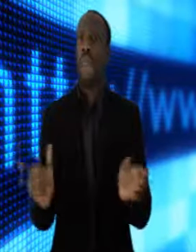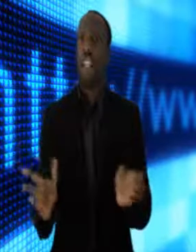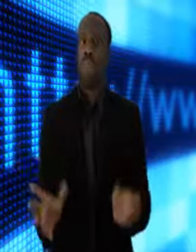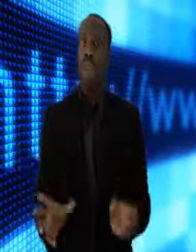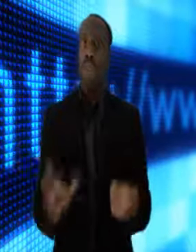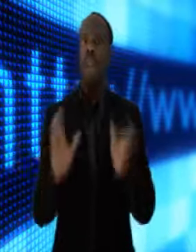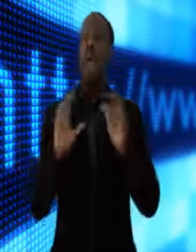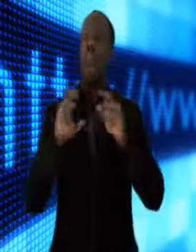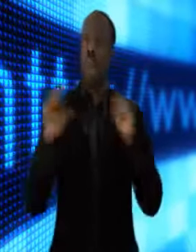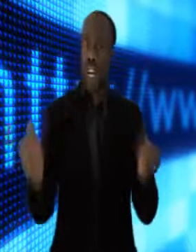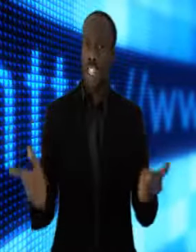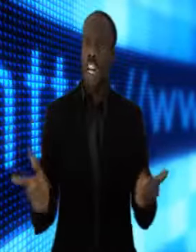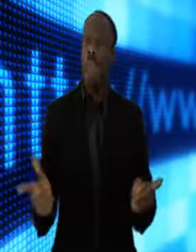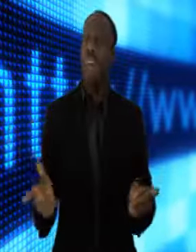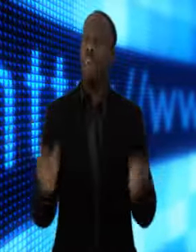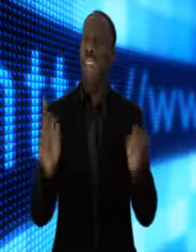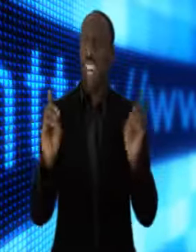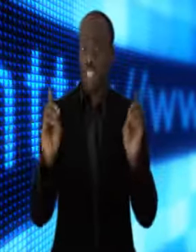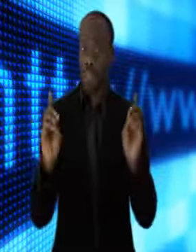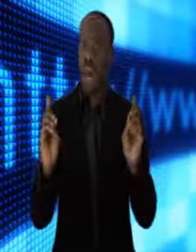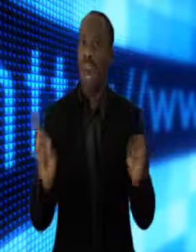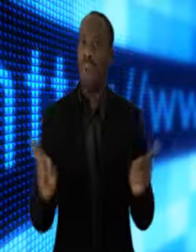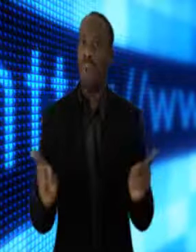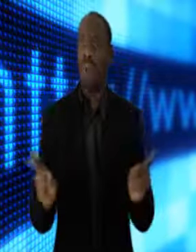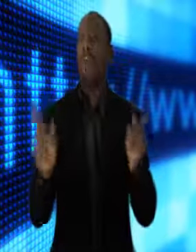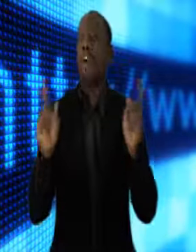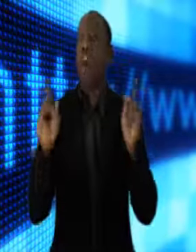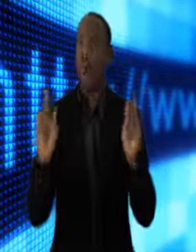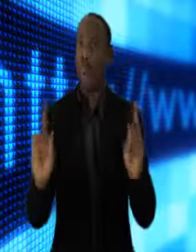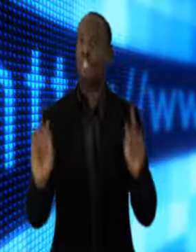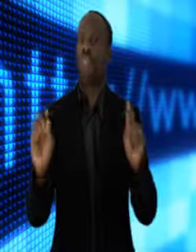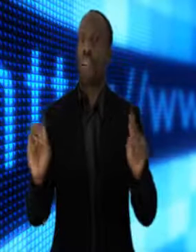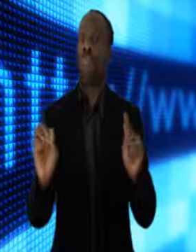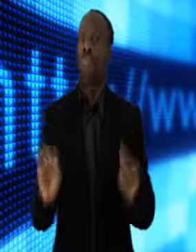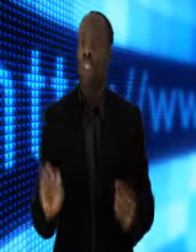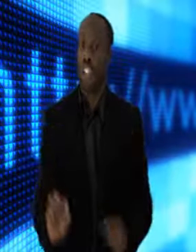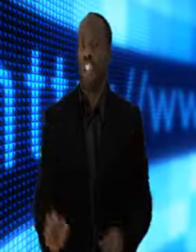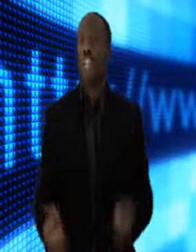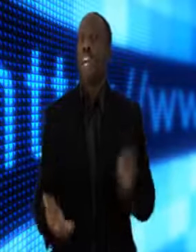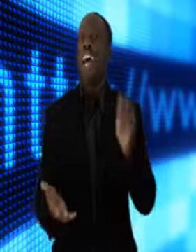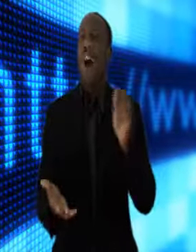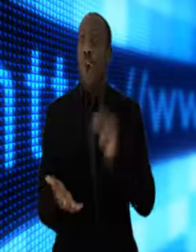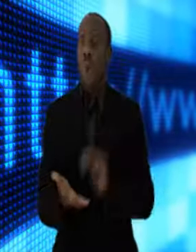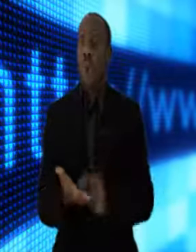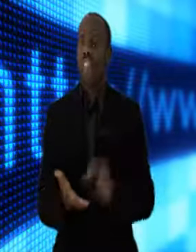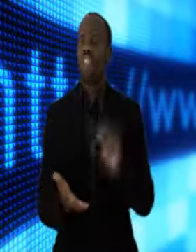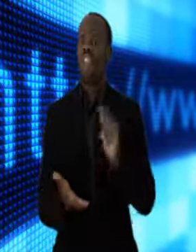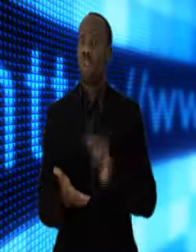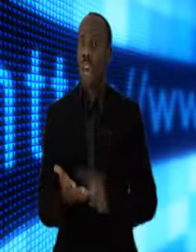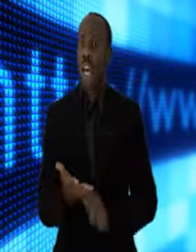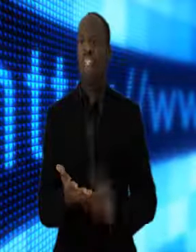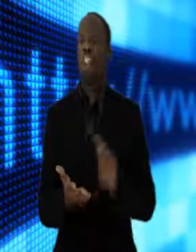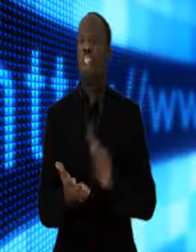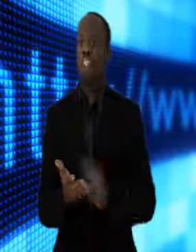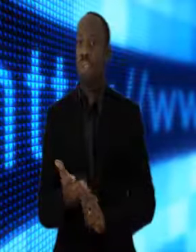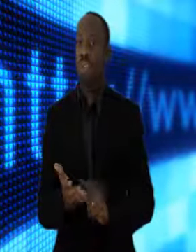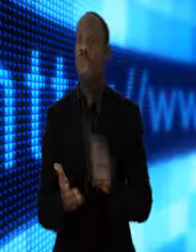make sure that what I share with them is impactful? Always remember this. Always try to use